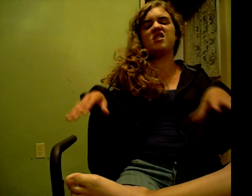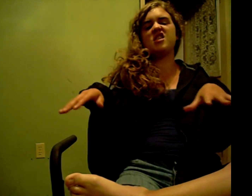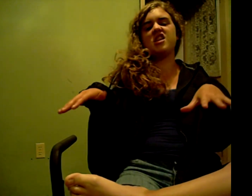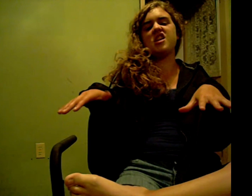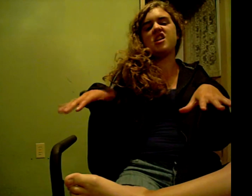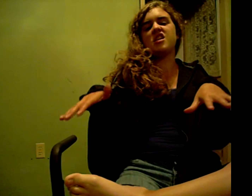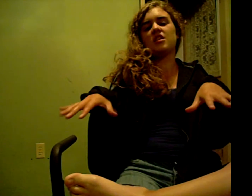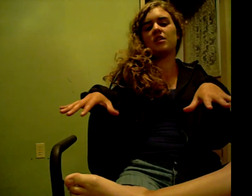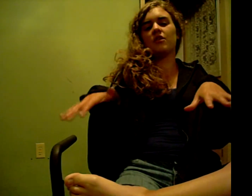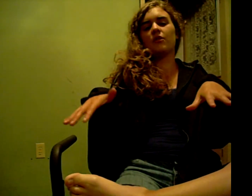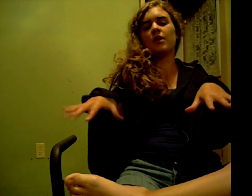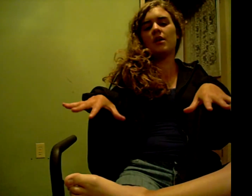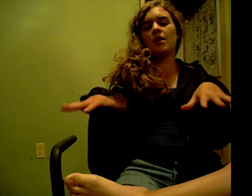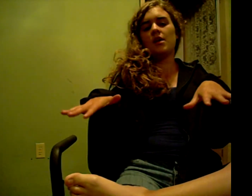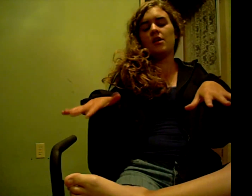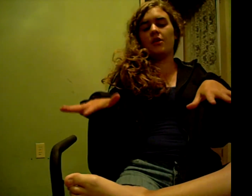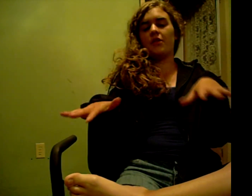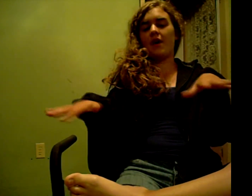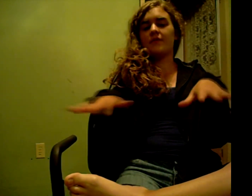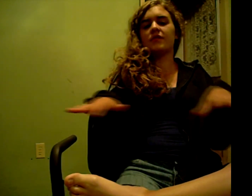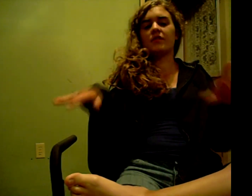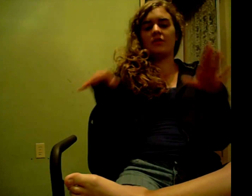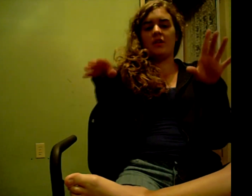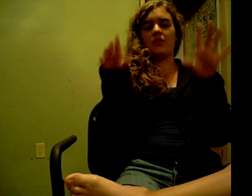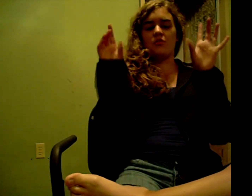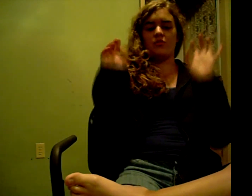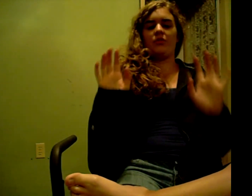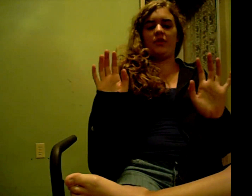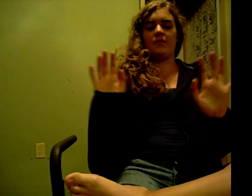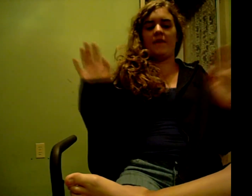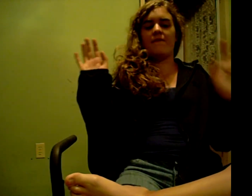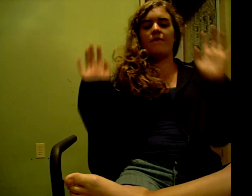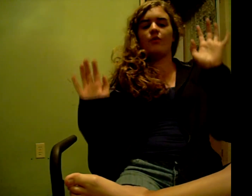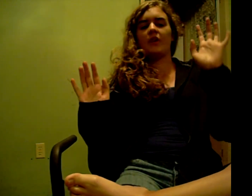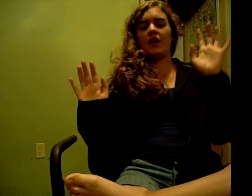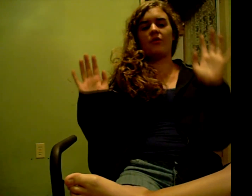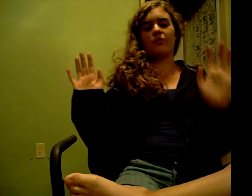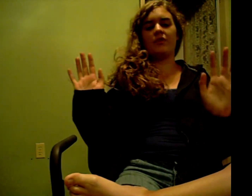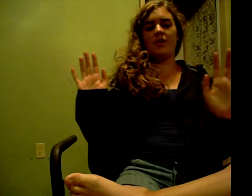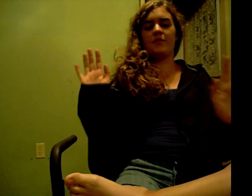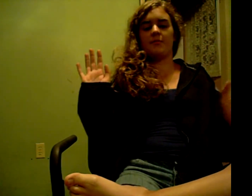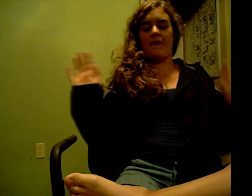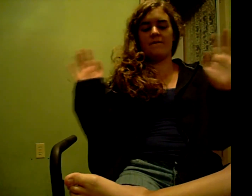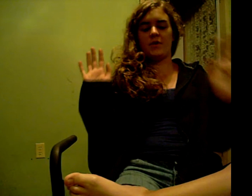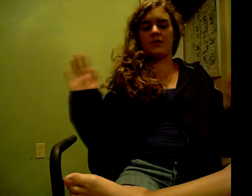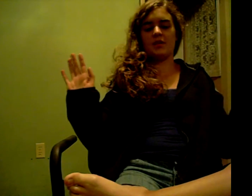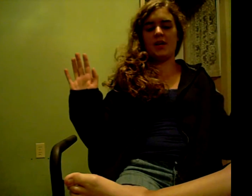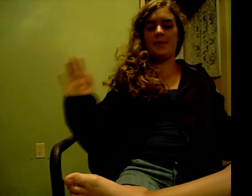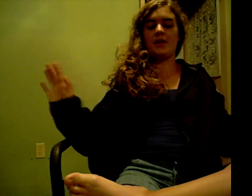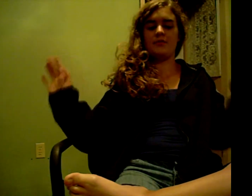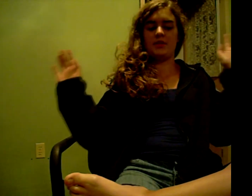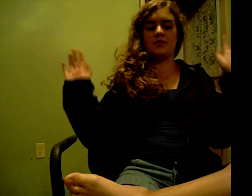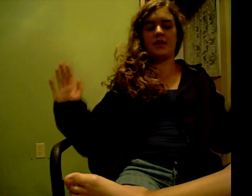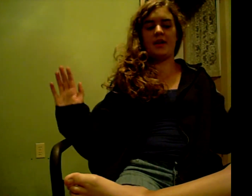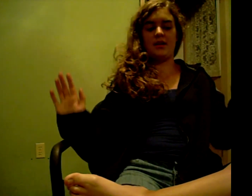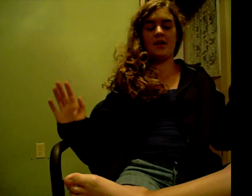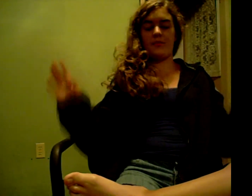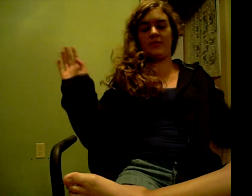eat, you know? No, I was gonna, like, grill them. Full out grill them. This was my first time. I was excited. I was